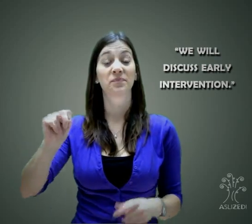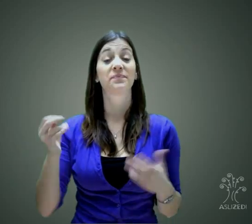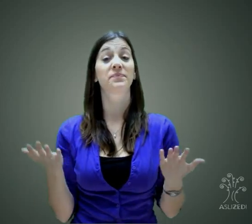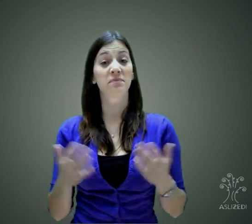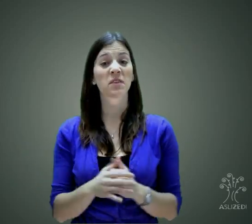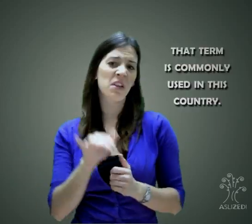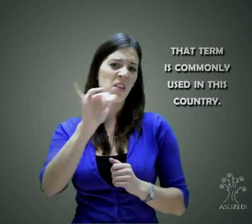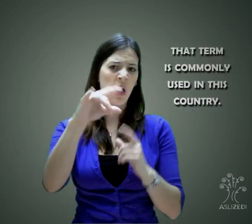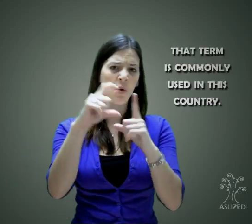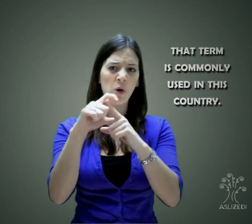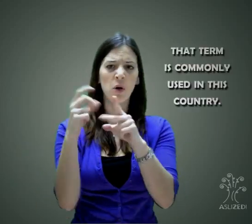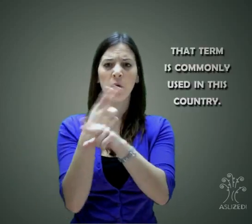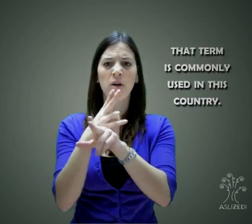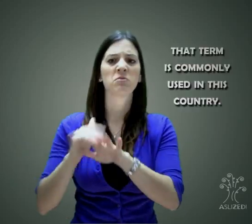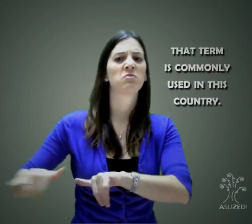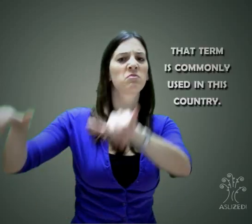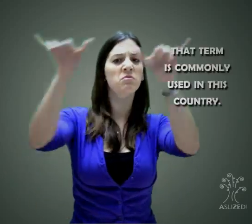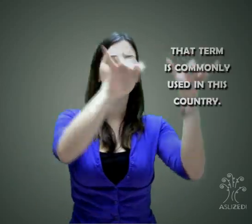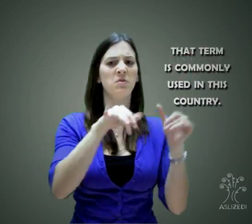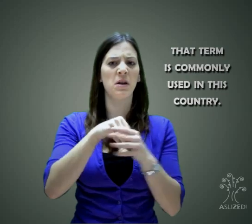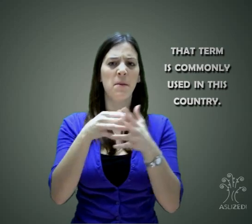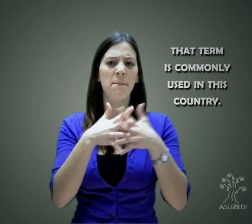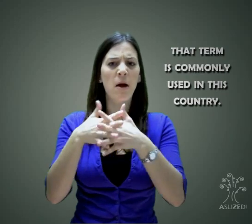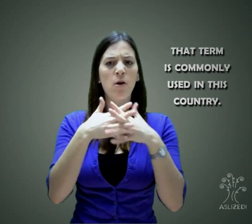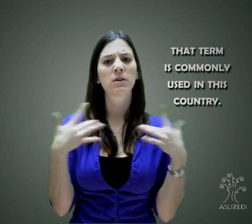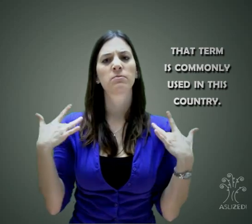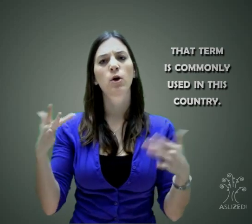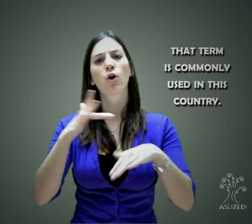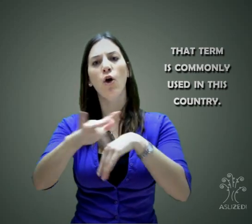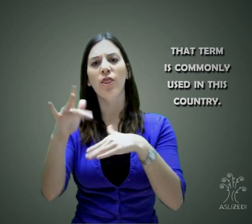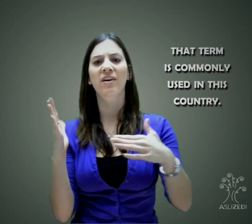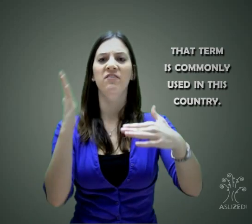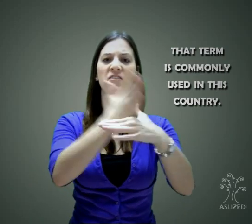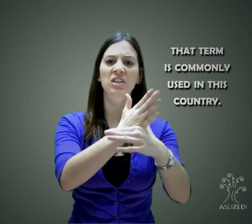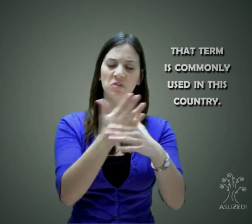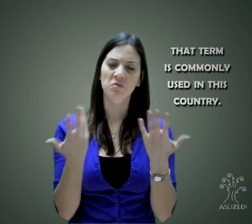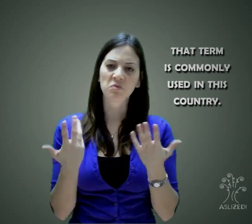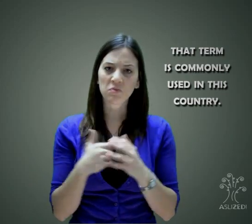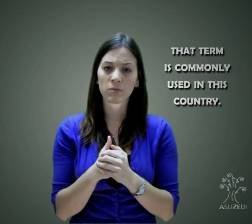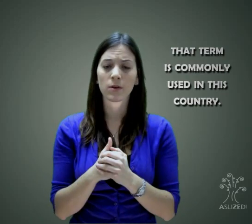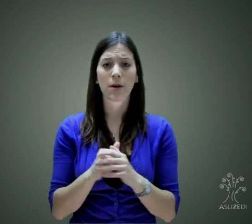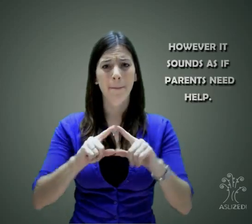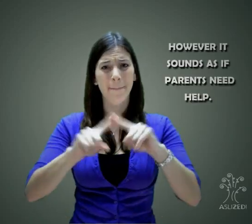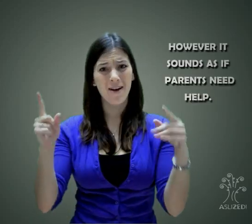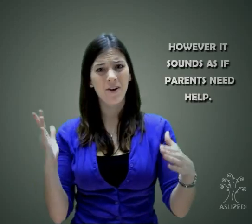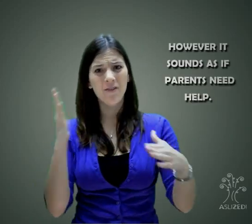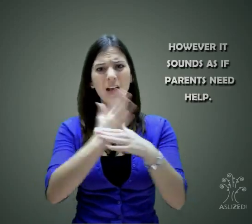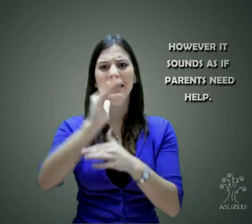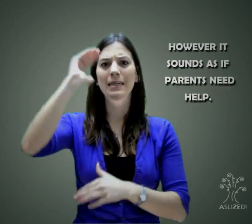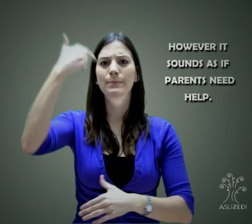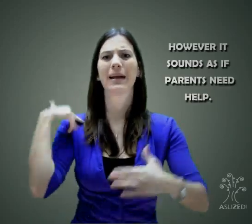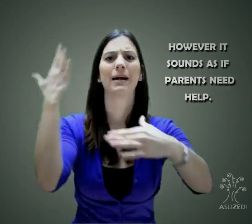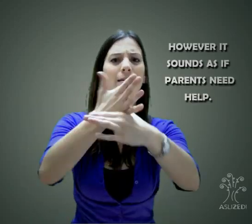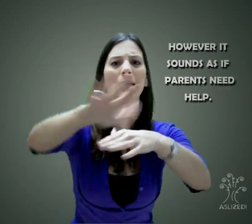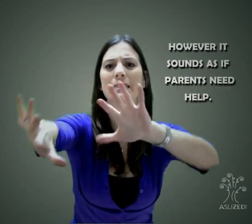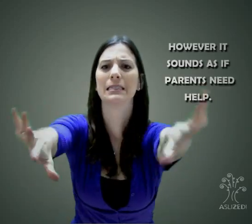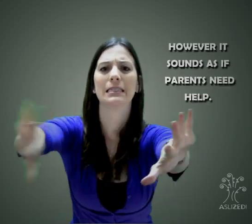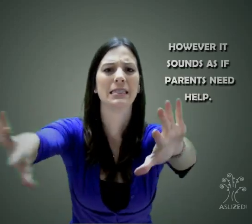is a term used commonly all over America. However, word intervention suggests that the doctors are stepping in, in the midst of a huge problem, to help the parents